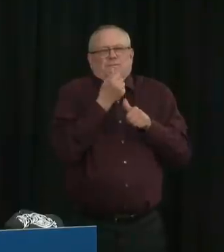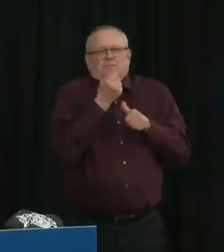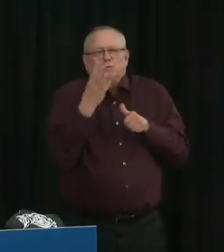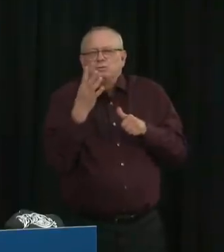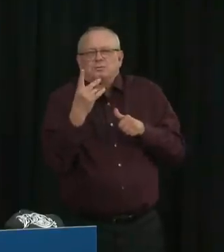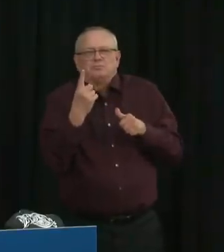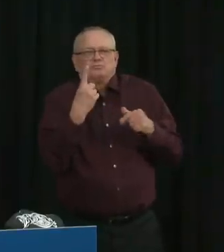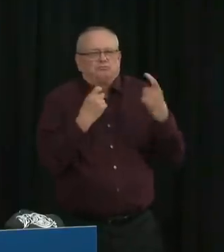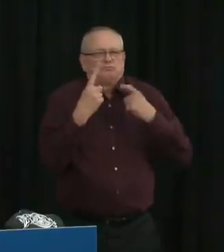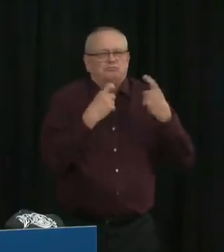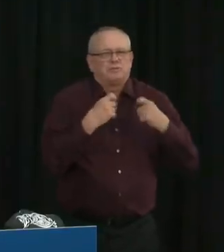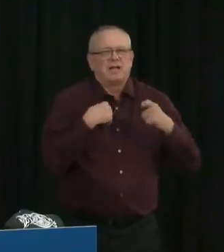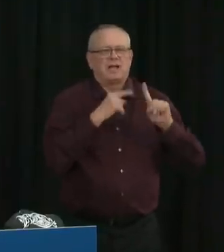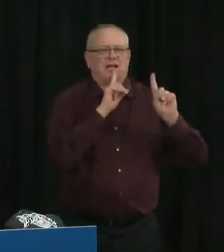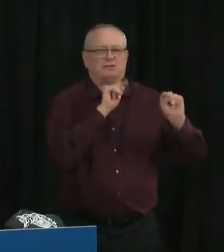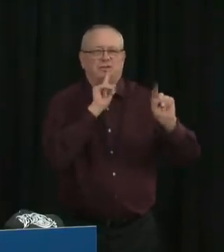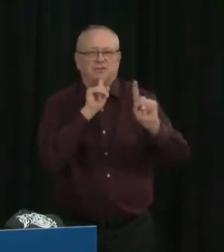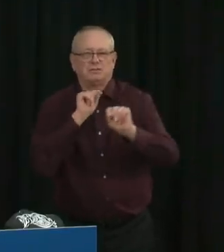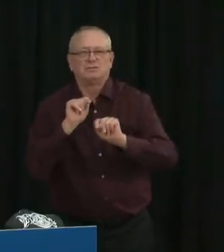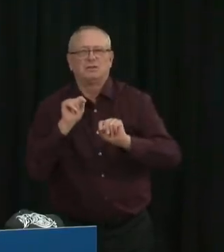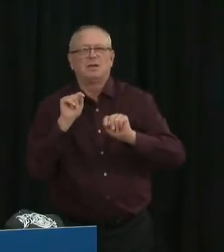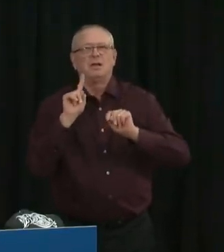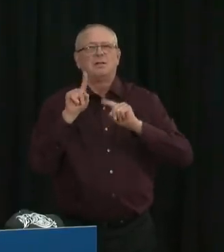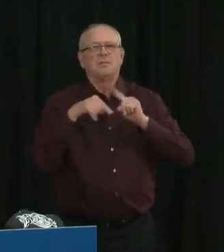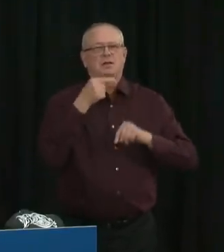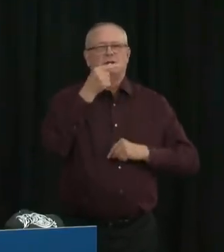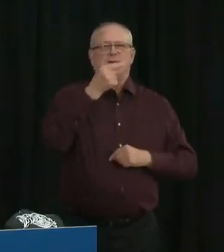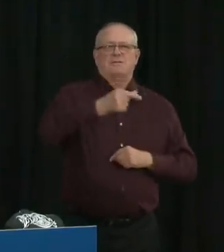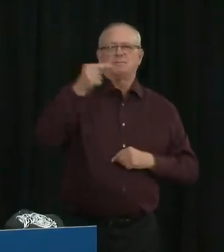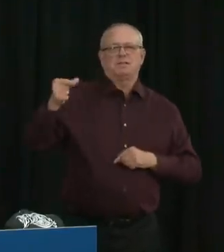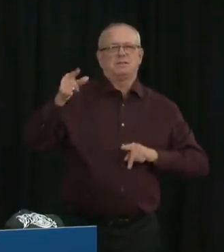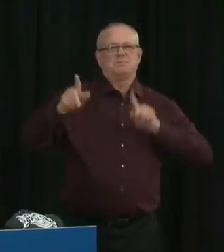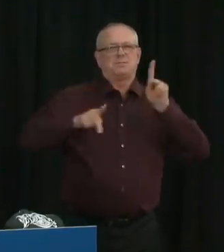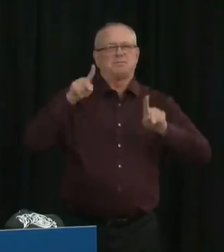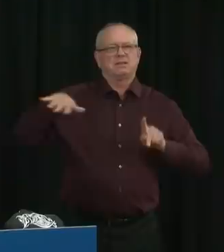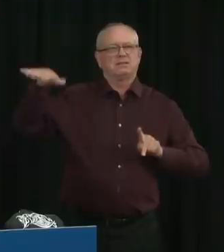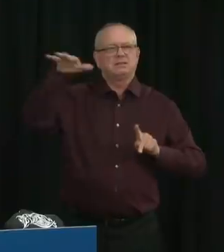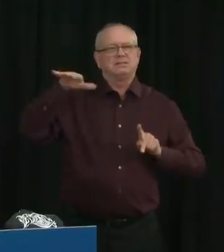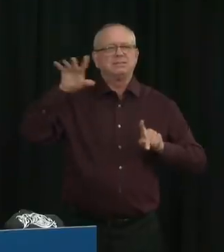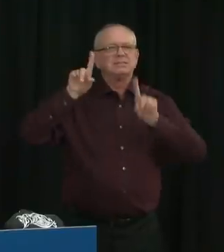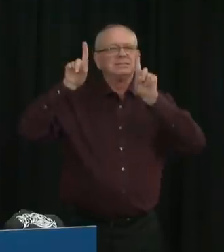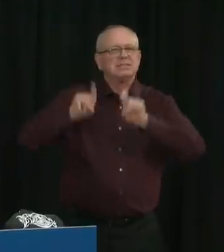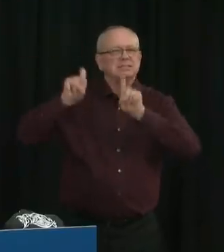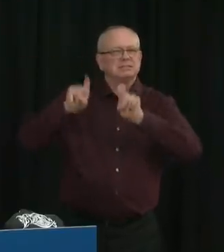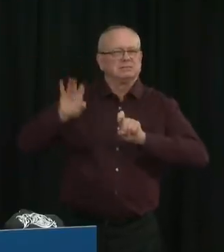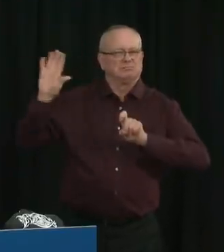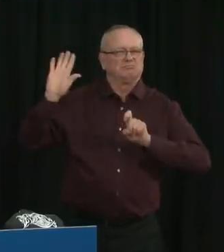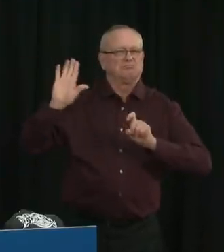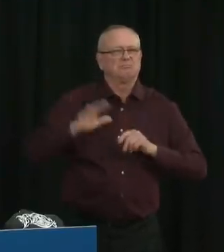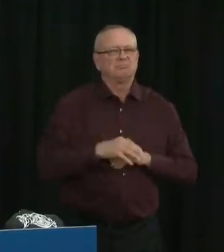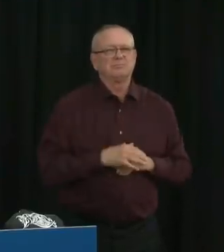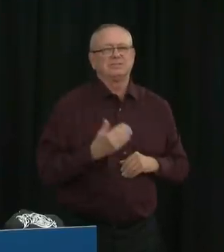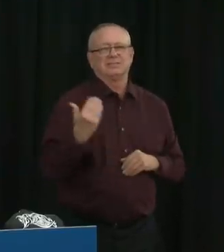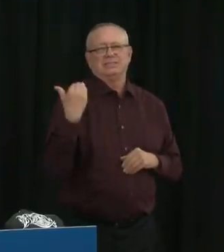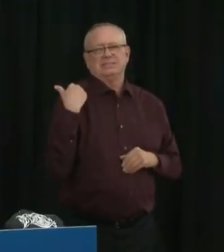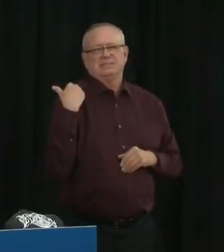for government officials. A priority list for expedited testing was approved by Cabinet this spring.